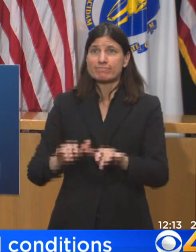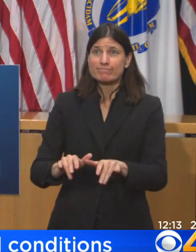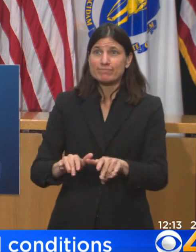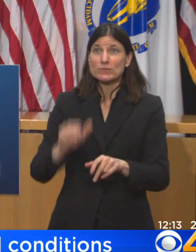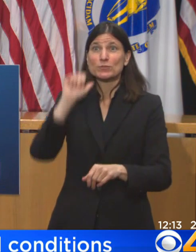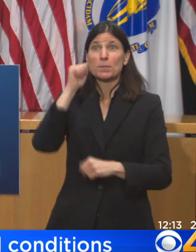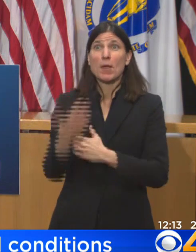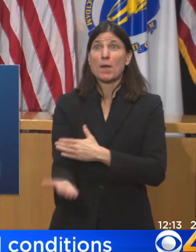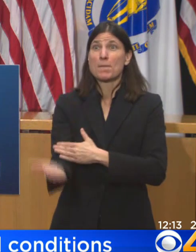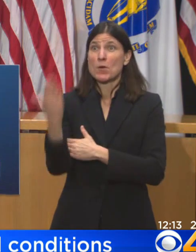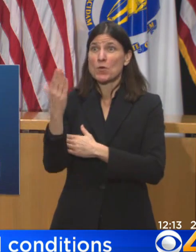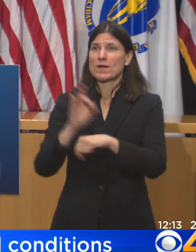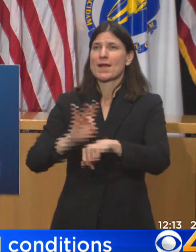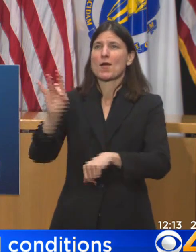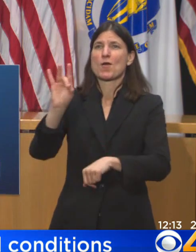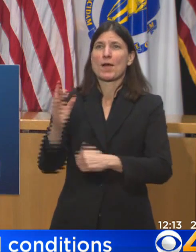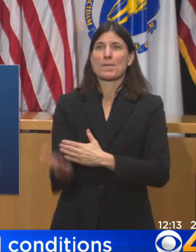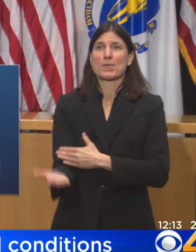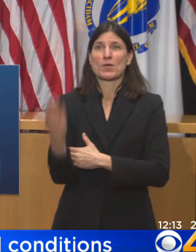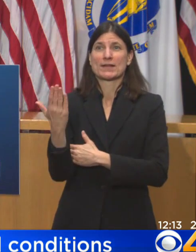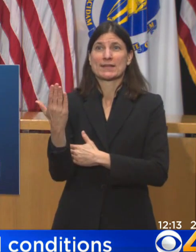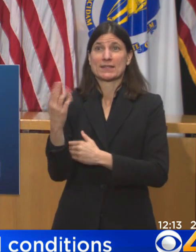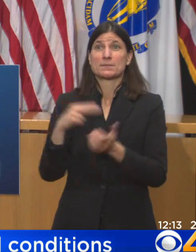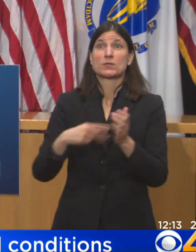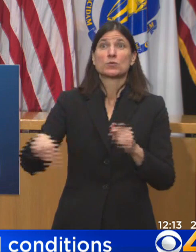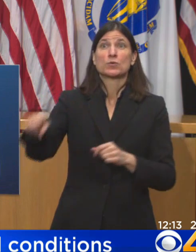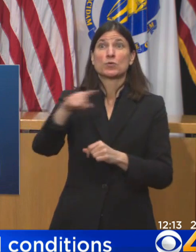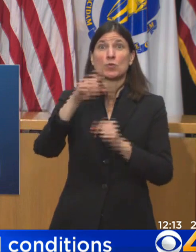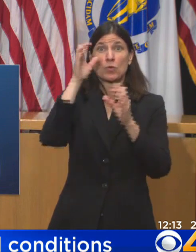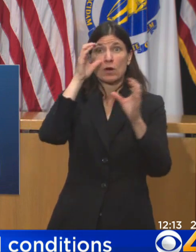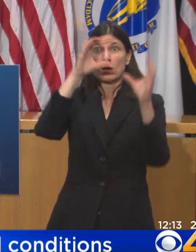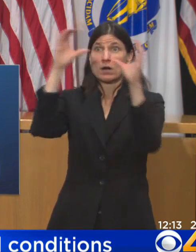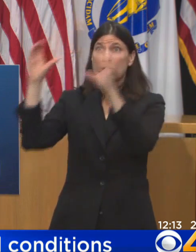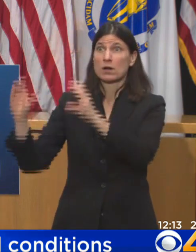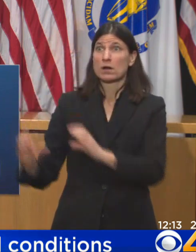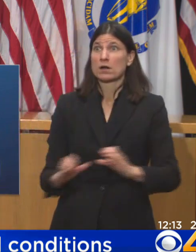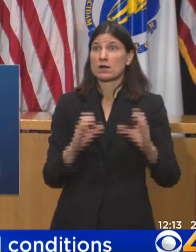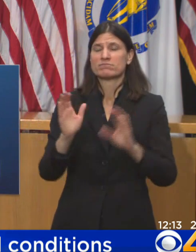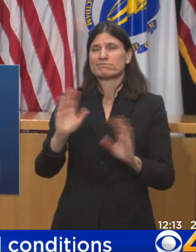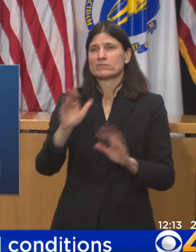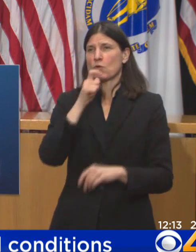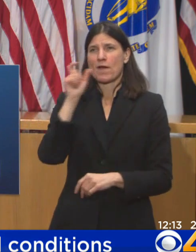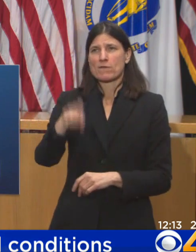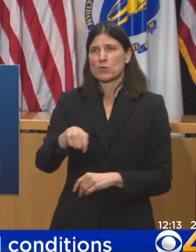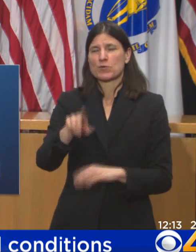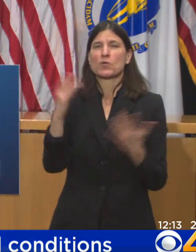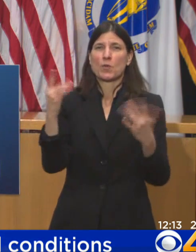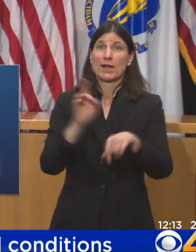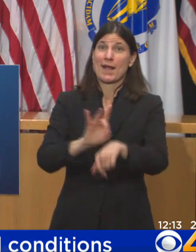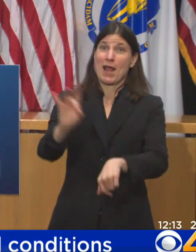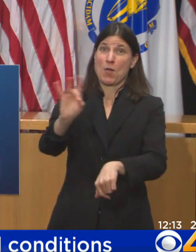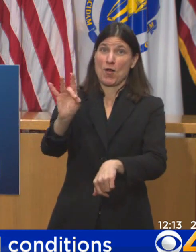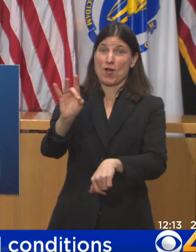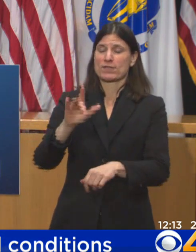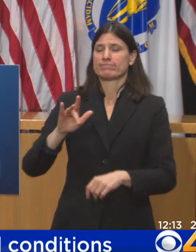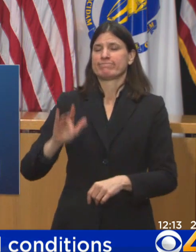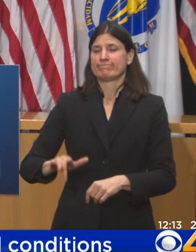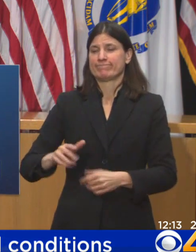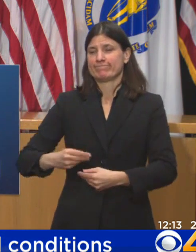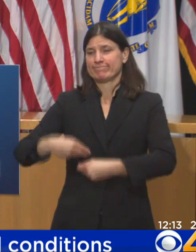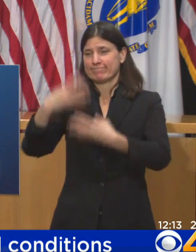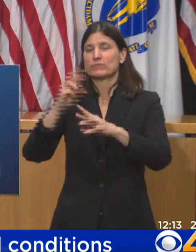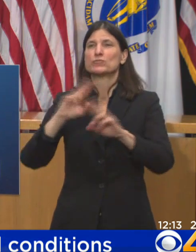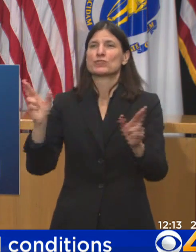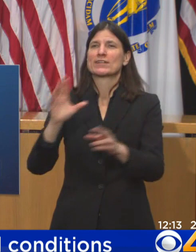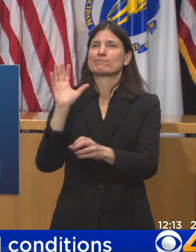There's no reason to stay up all night. These two groups that we're now opening up the vaccination process to represent